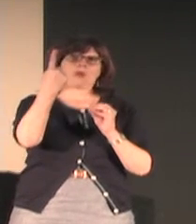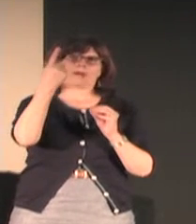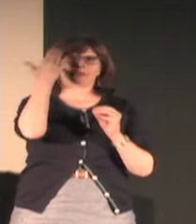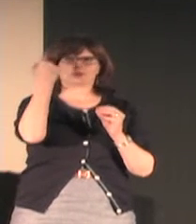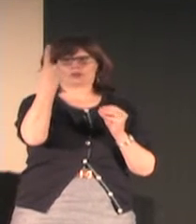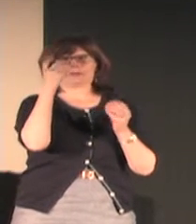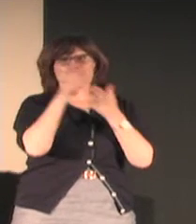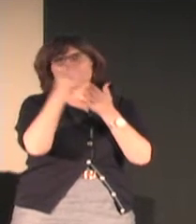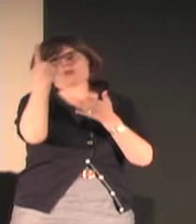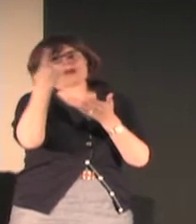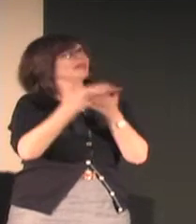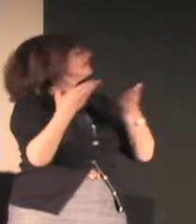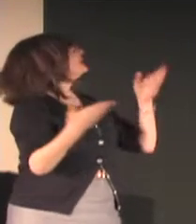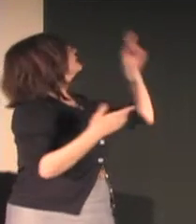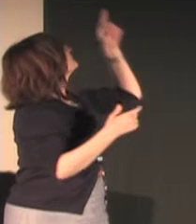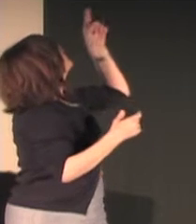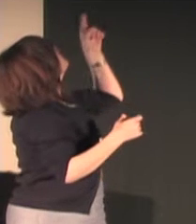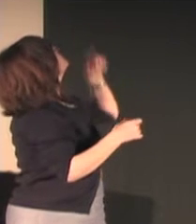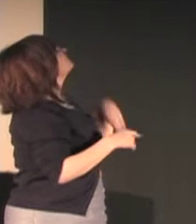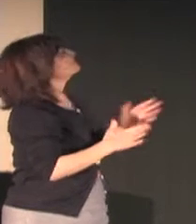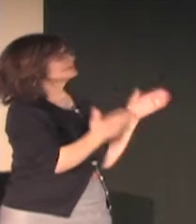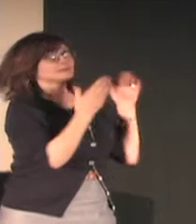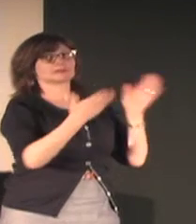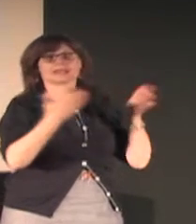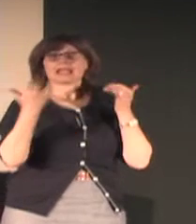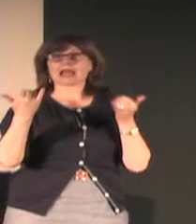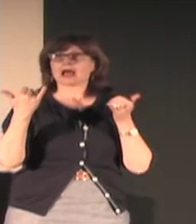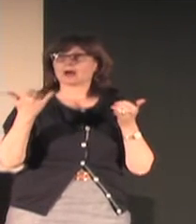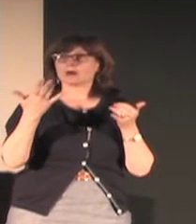they're giving also the number because there's only a picture of one screwdriver